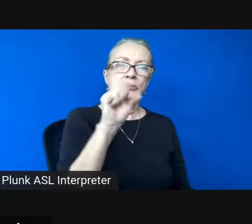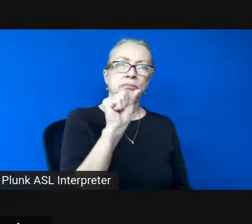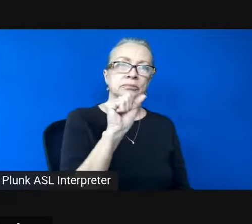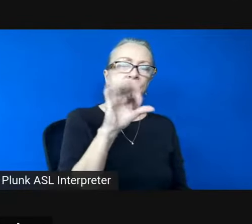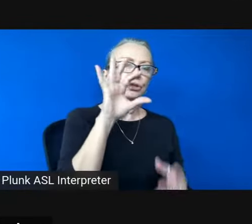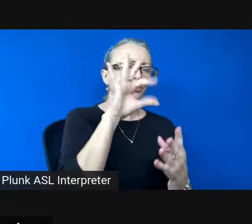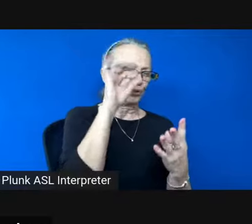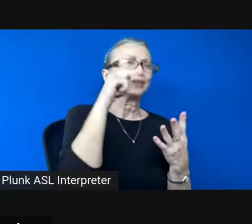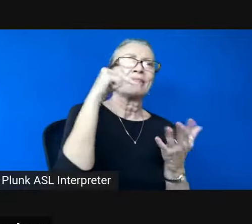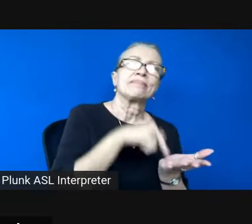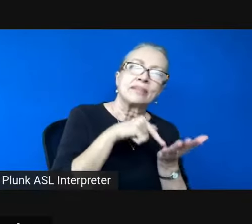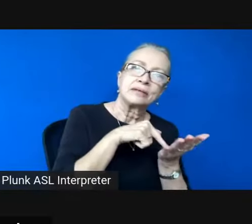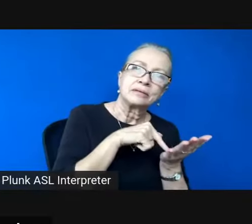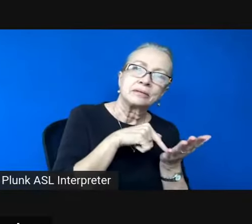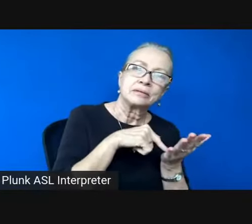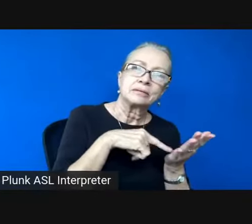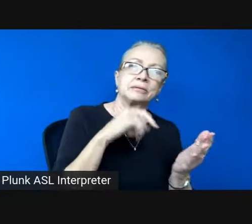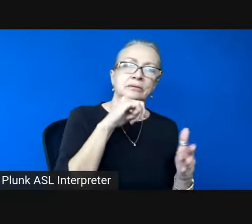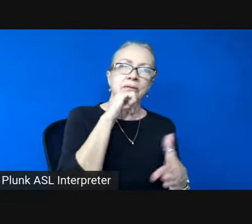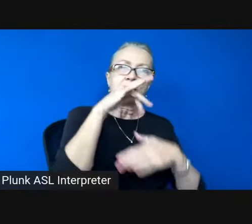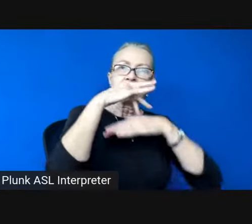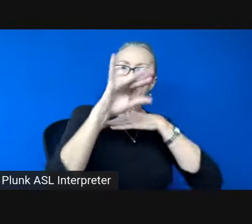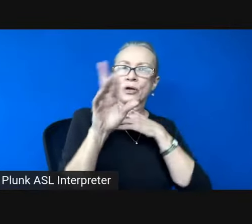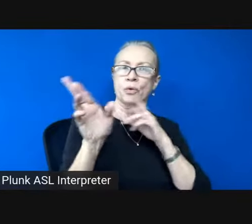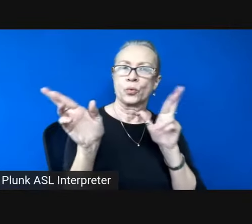bare room, your self-vacancies.